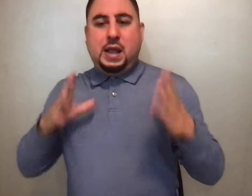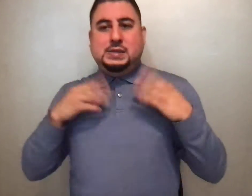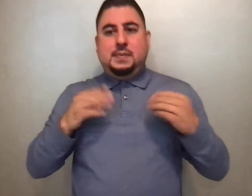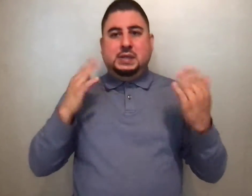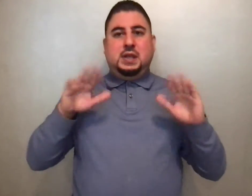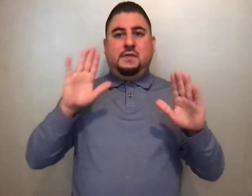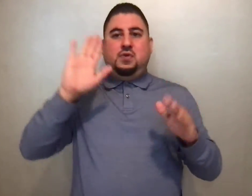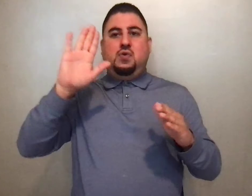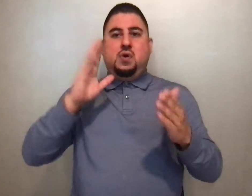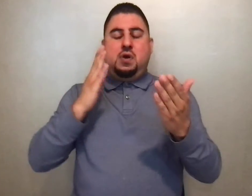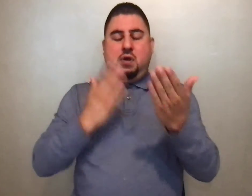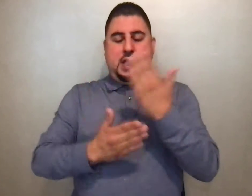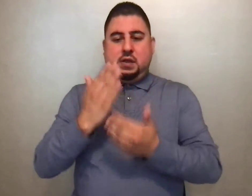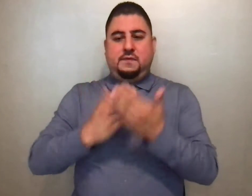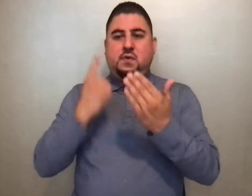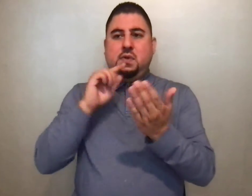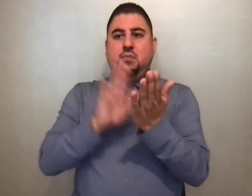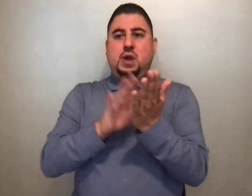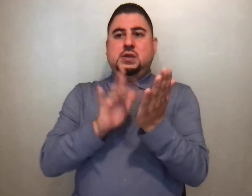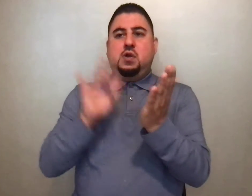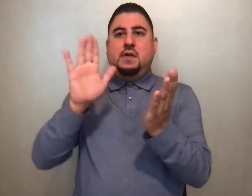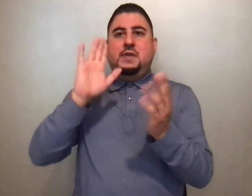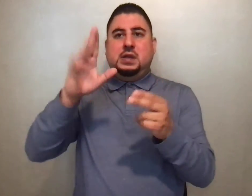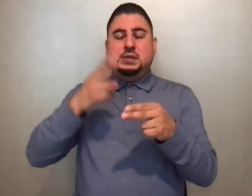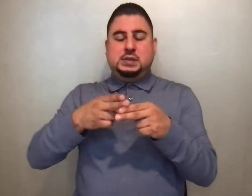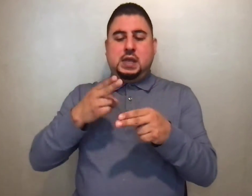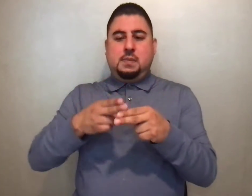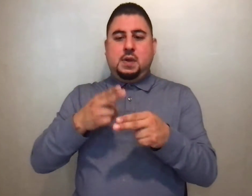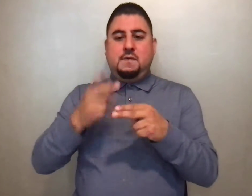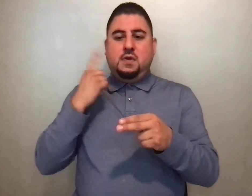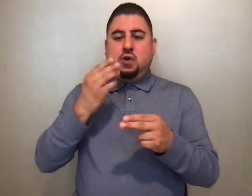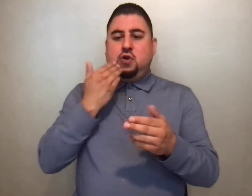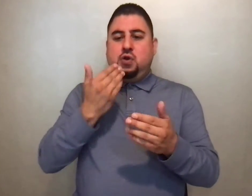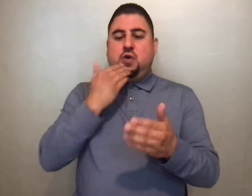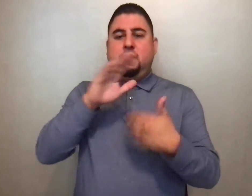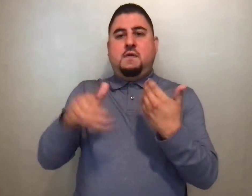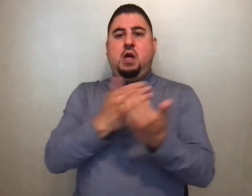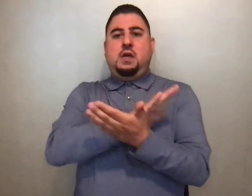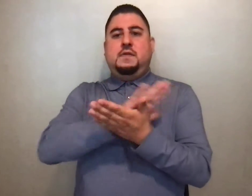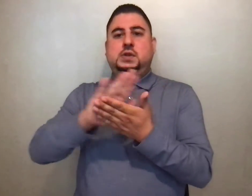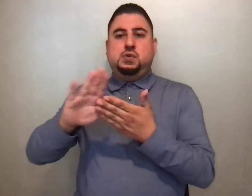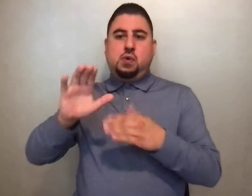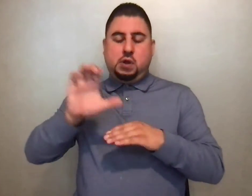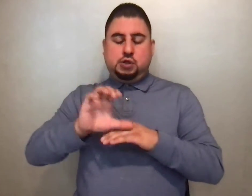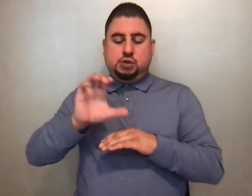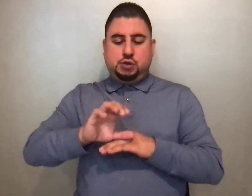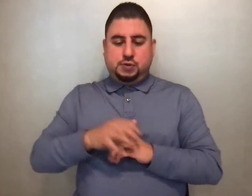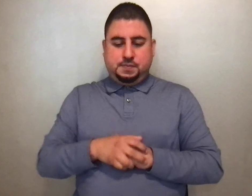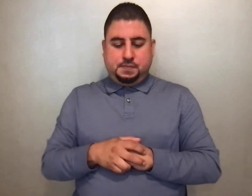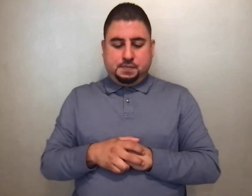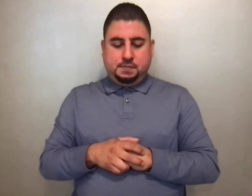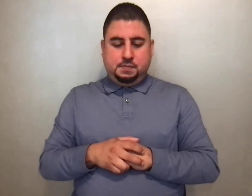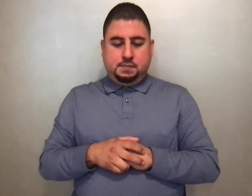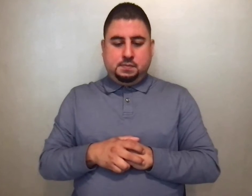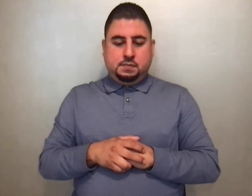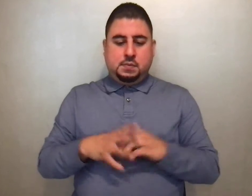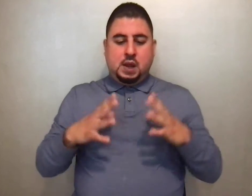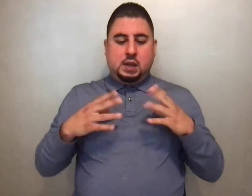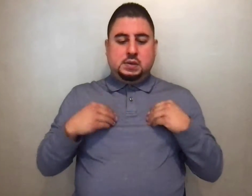at your hands for the praise and glory of God's name, for our good and the good of all God's holy church. Accept, O Lord,